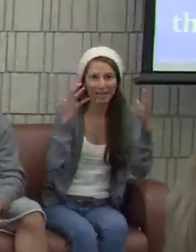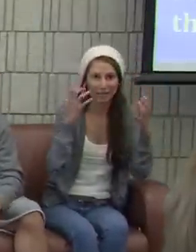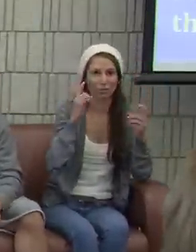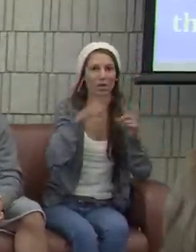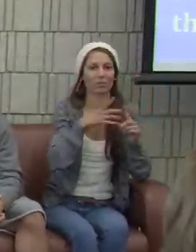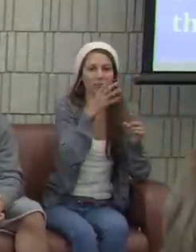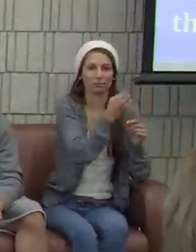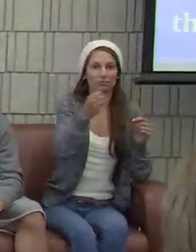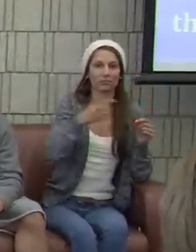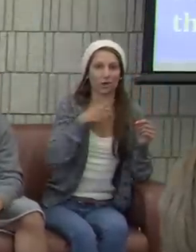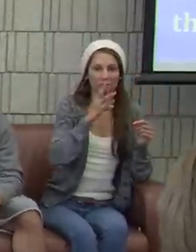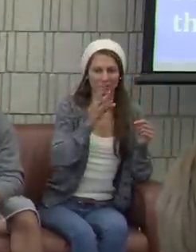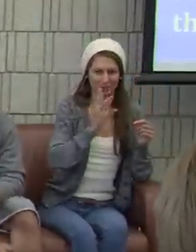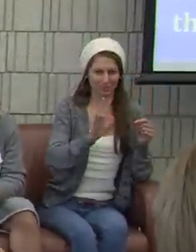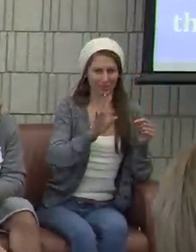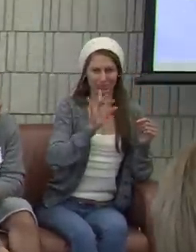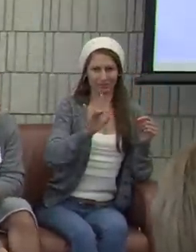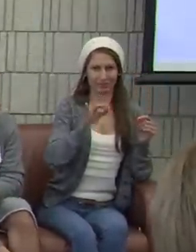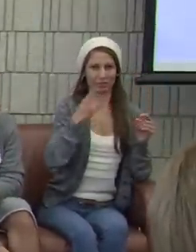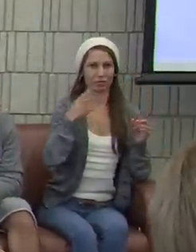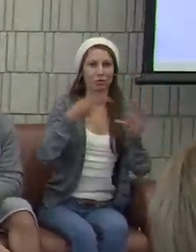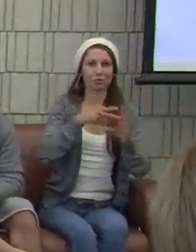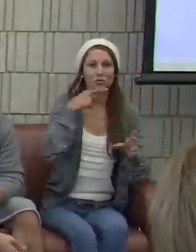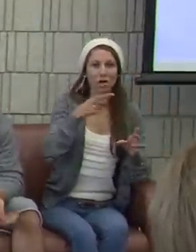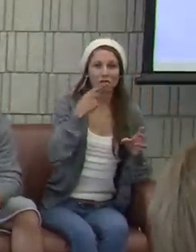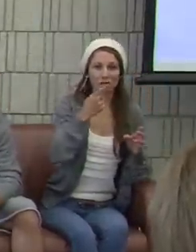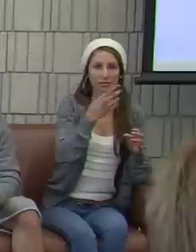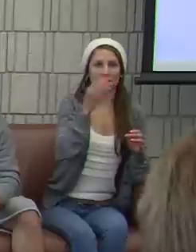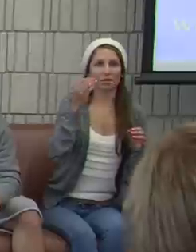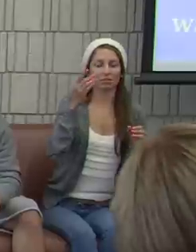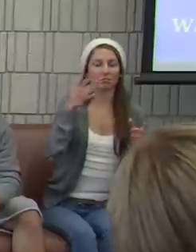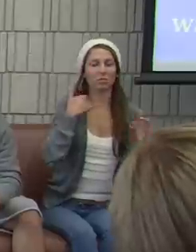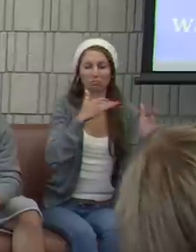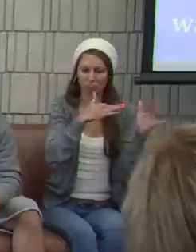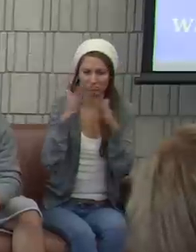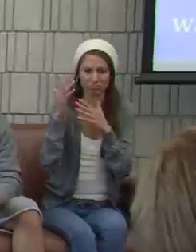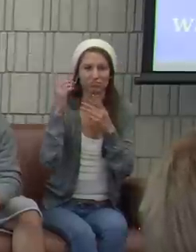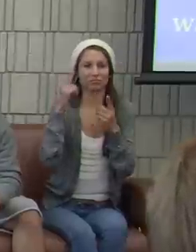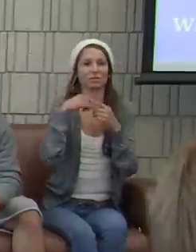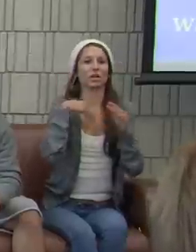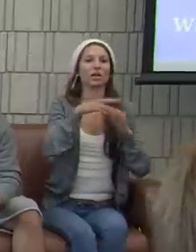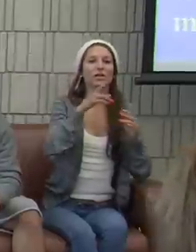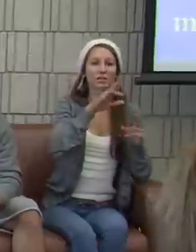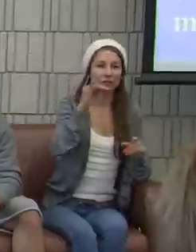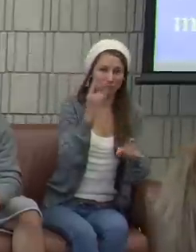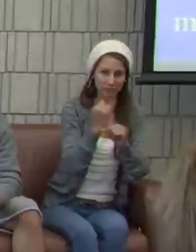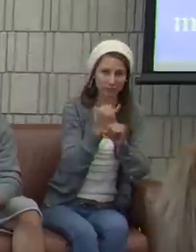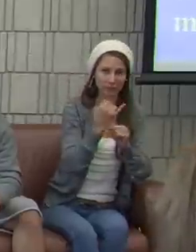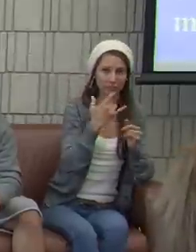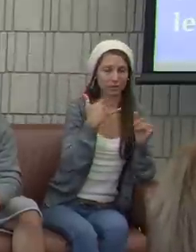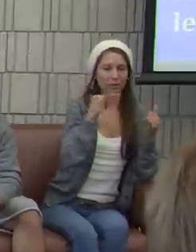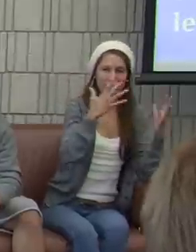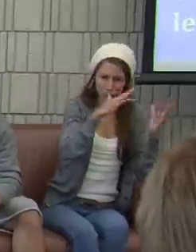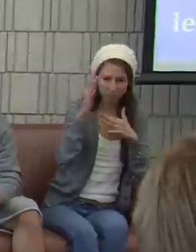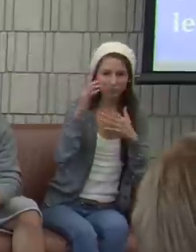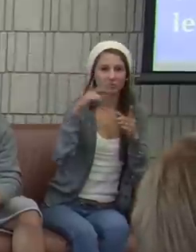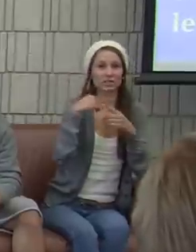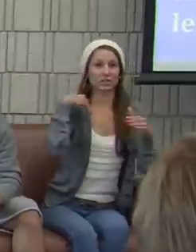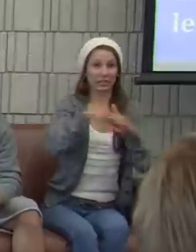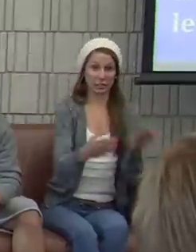I love basketball. And when I was about six or seven, my mother put me in a hearing league, and I played in that league. And then at the Rhode Island School for the Deaf,